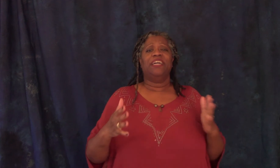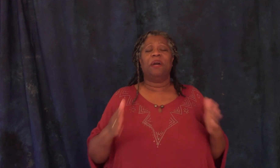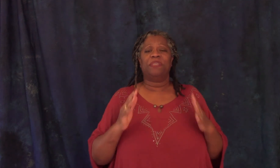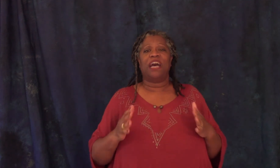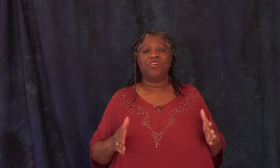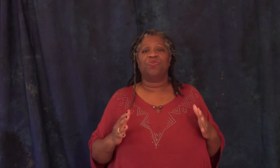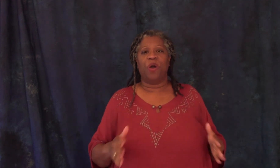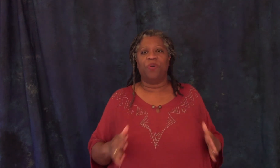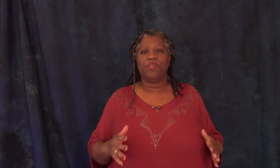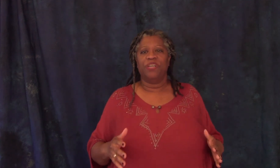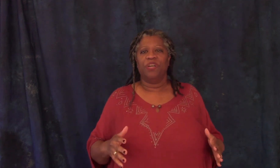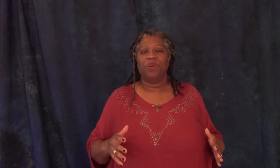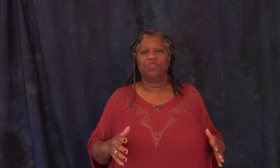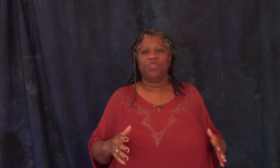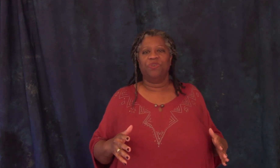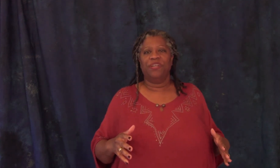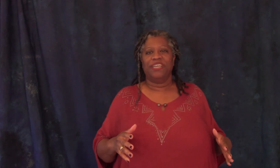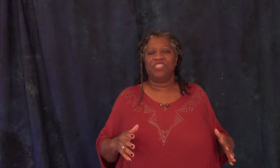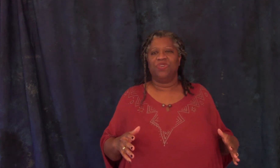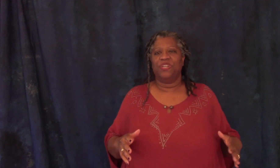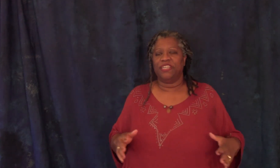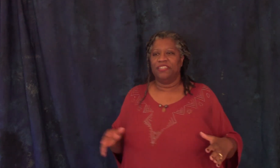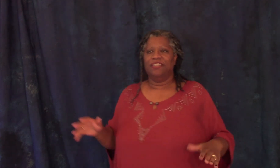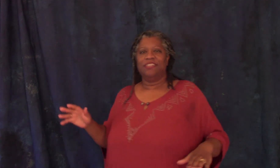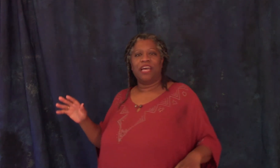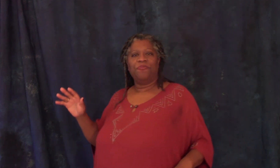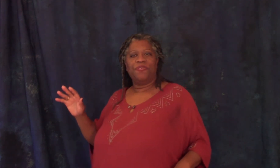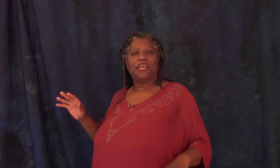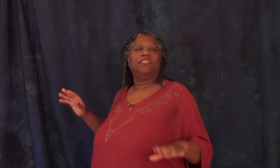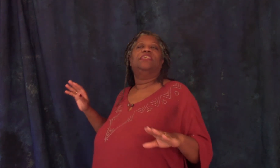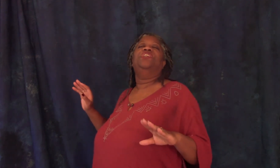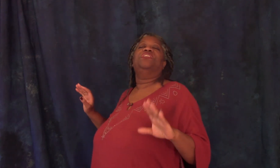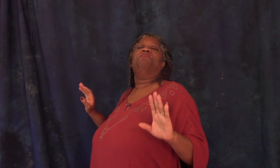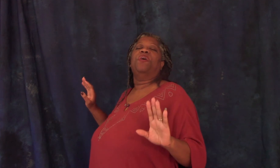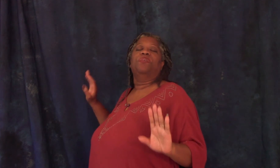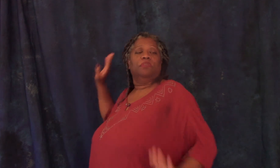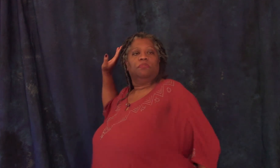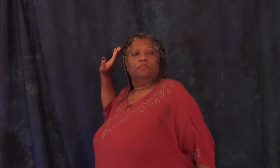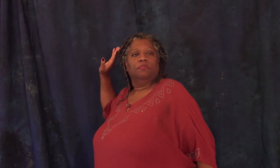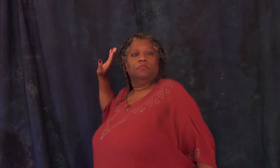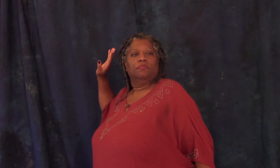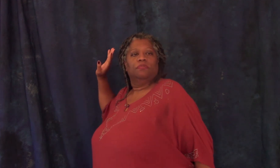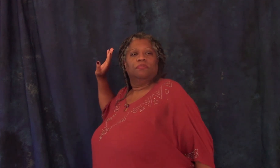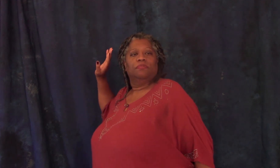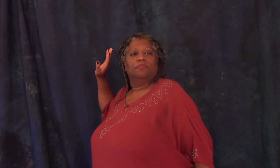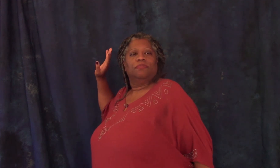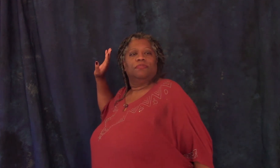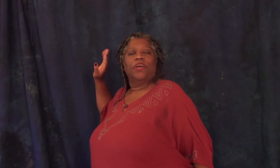comes down this road what you do is you like stand in front of these houses and you just pose all right